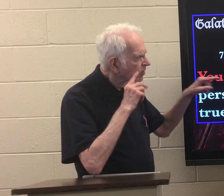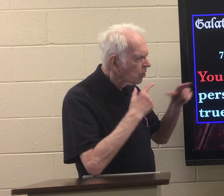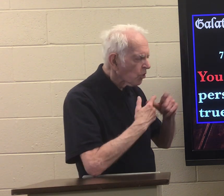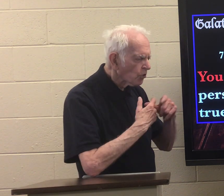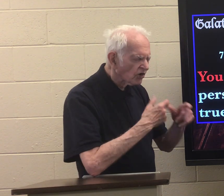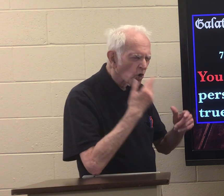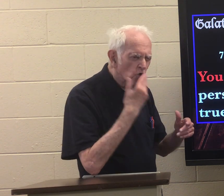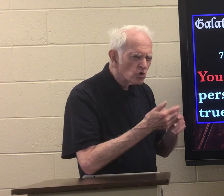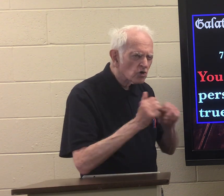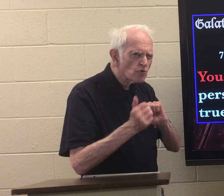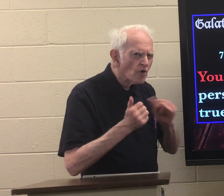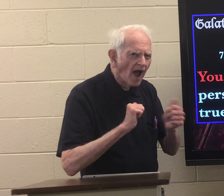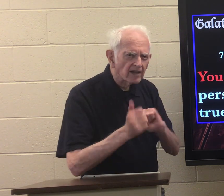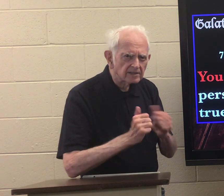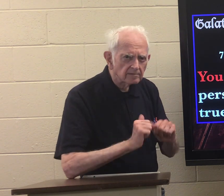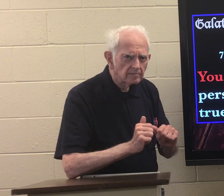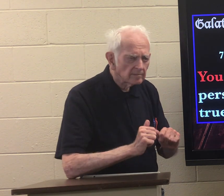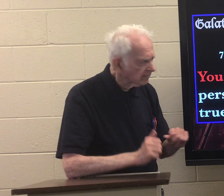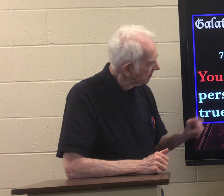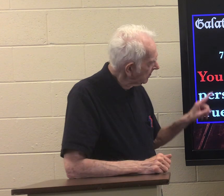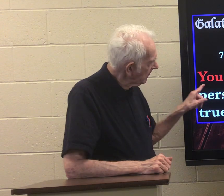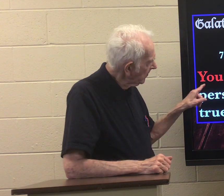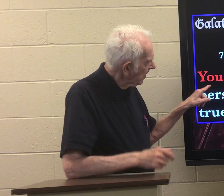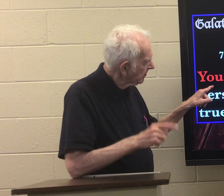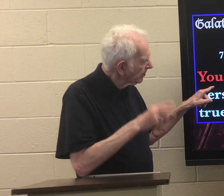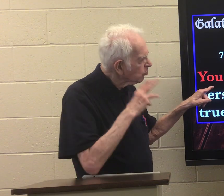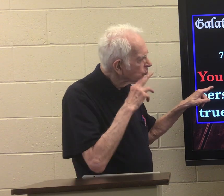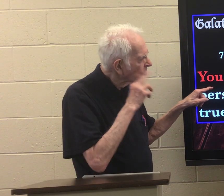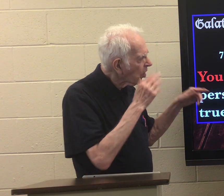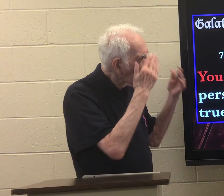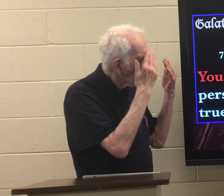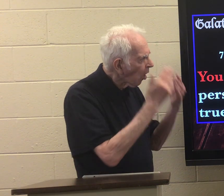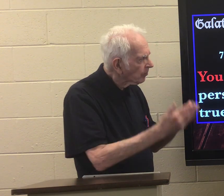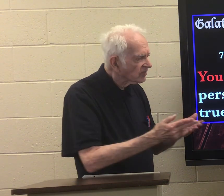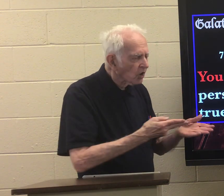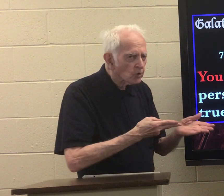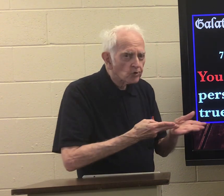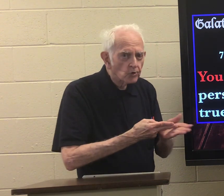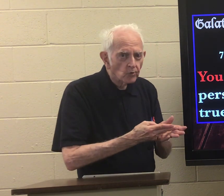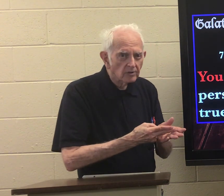were running a good race you were obeying the truth